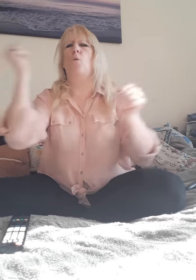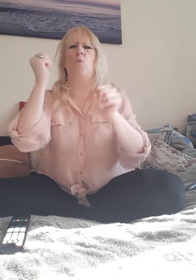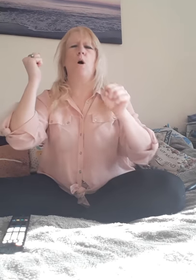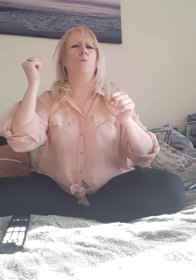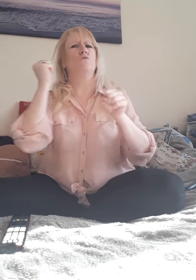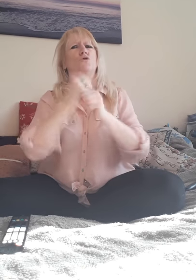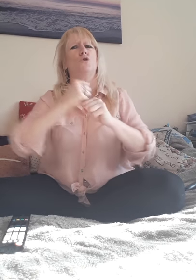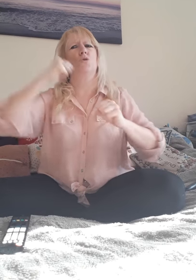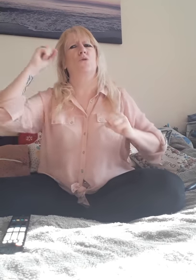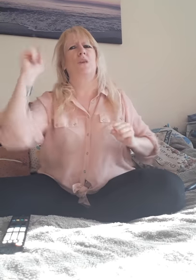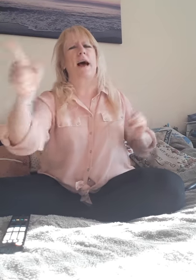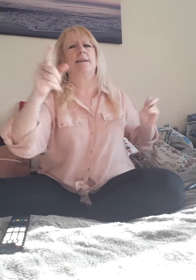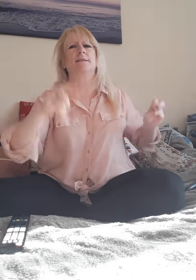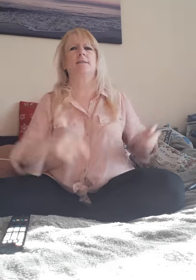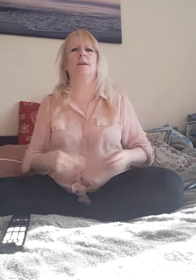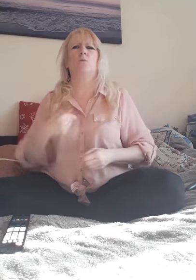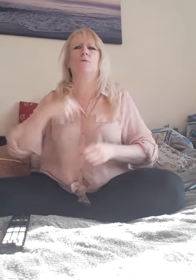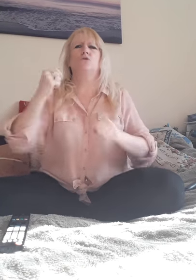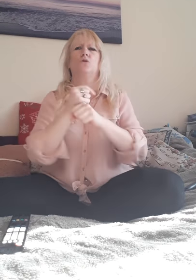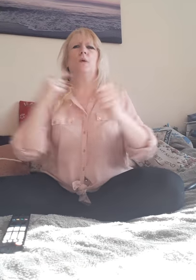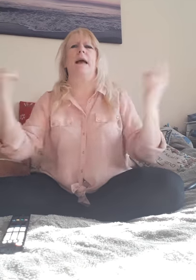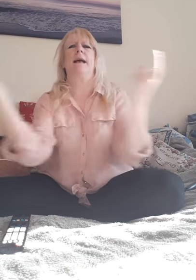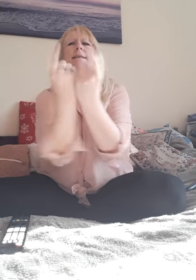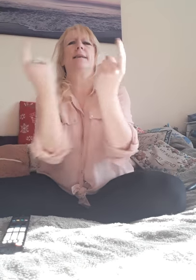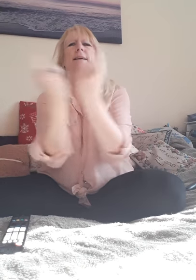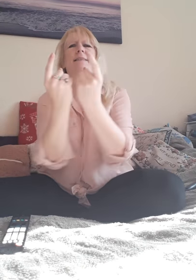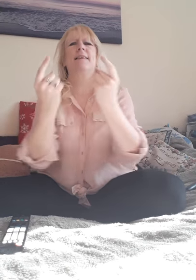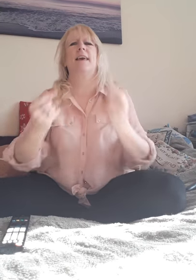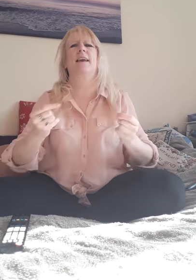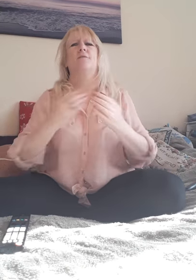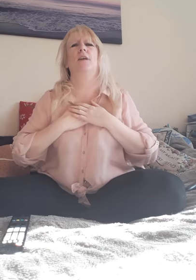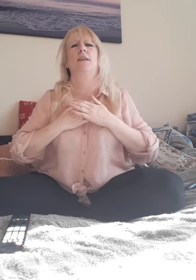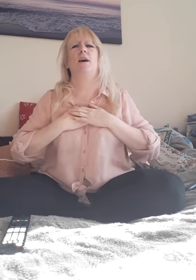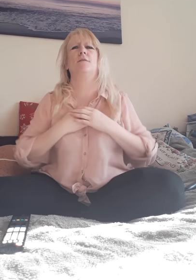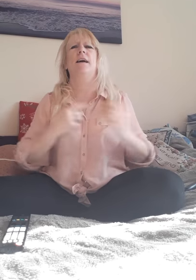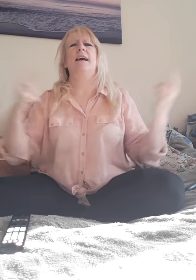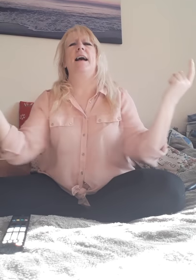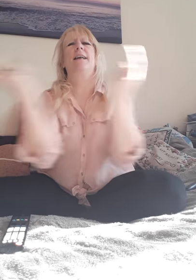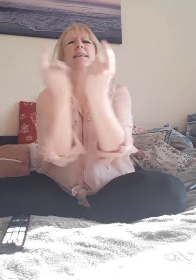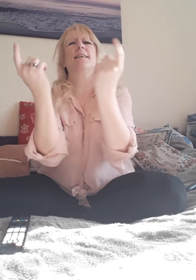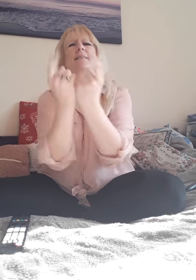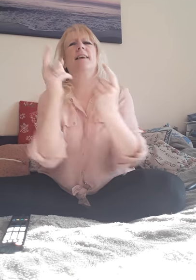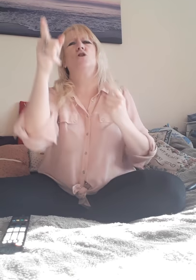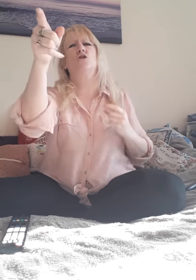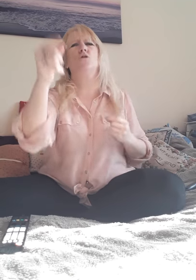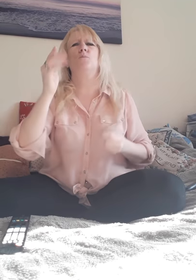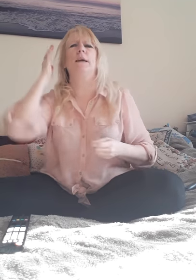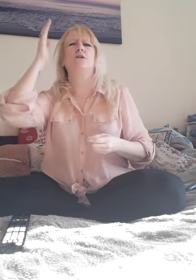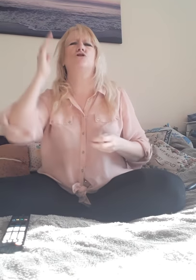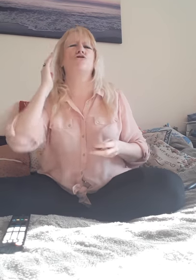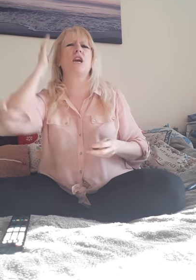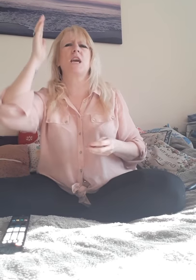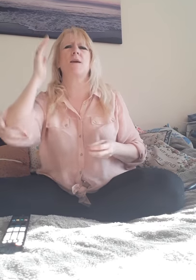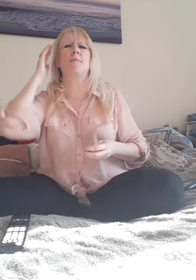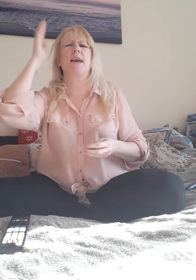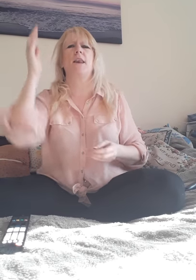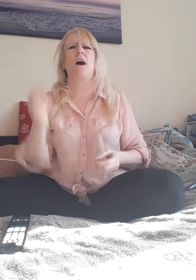won't do that. I would do anything for love, anything you've been dreaming of,